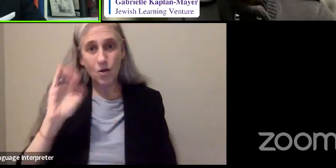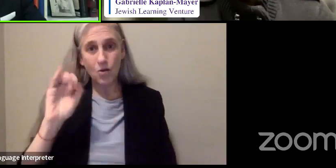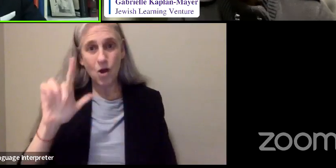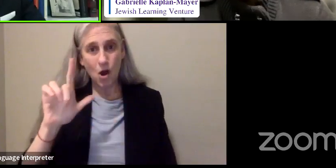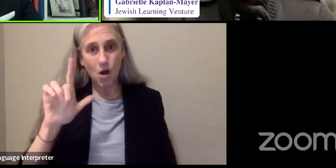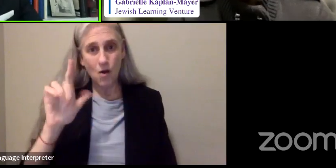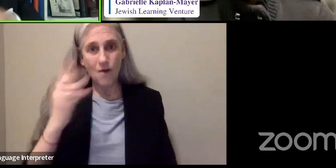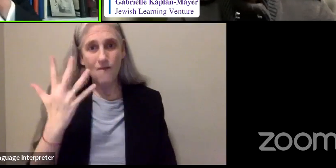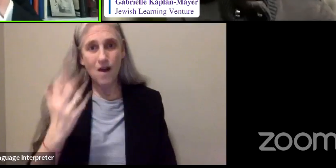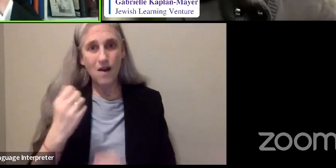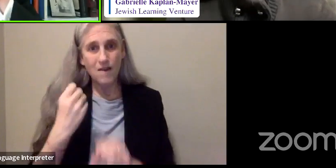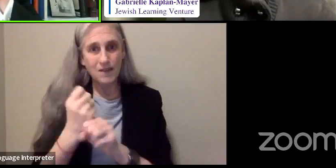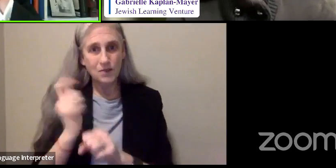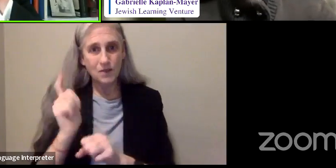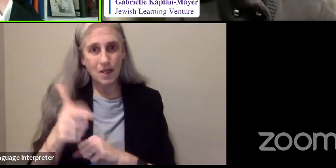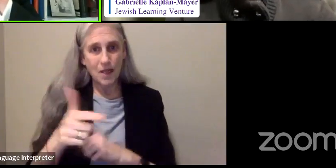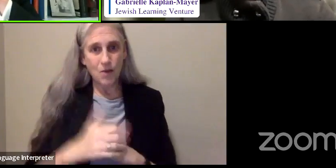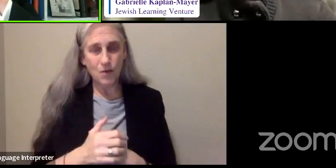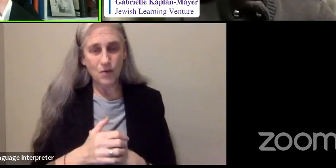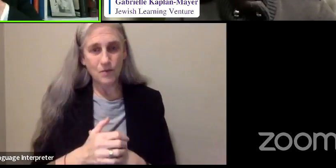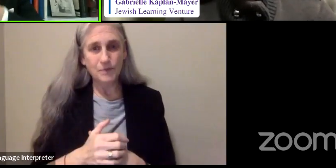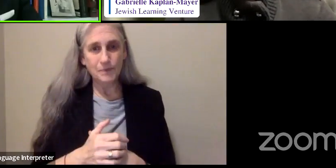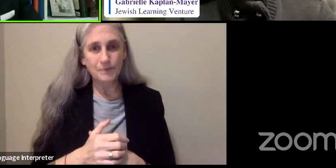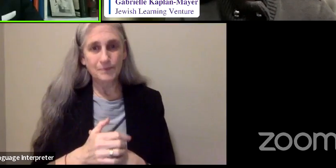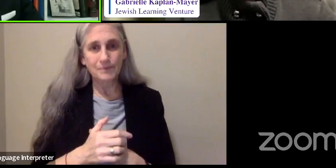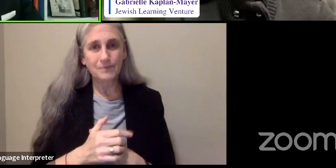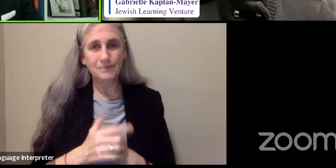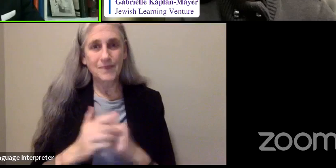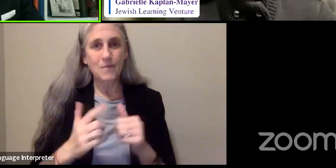first father died.